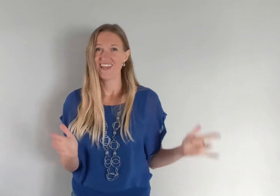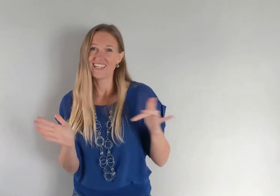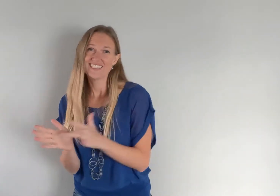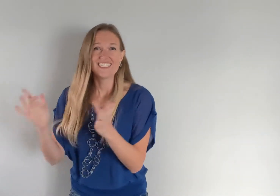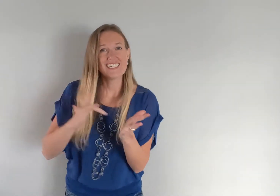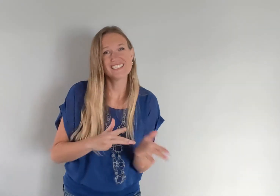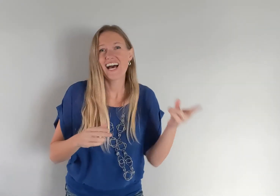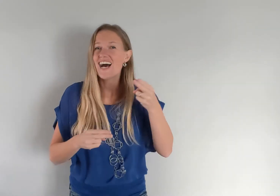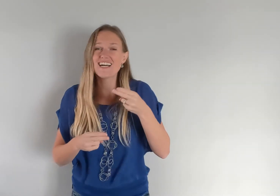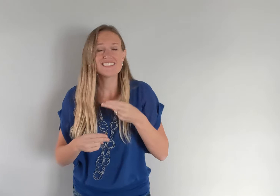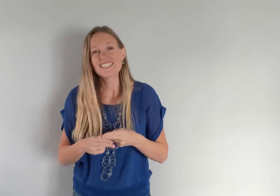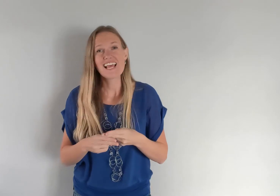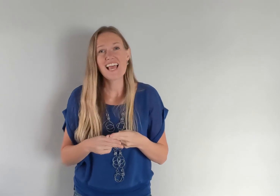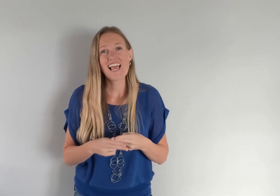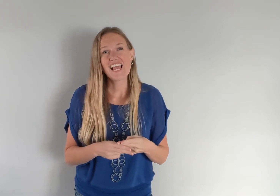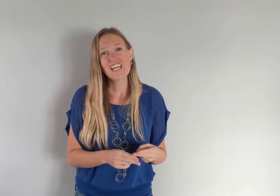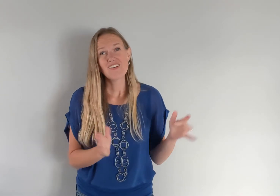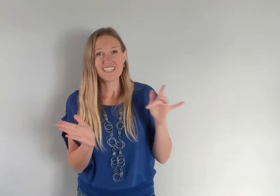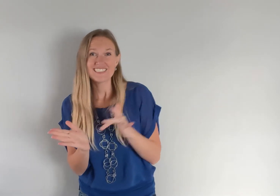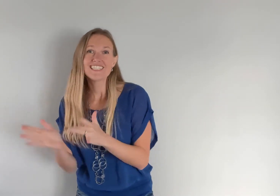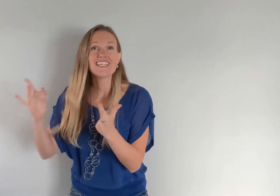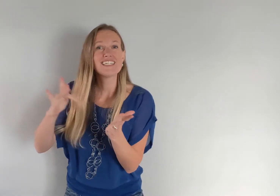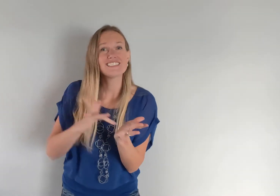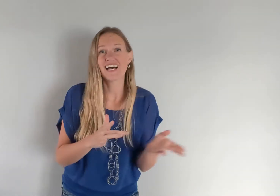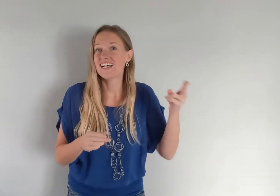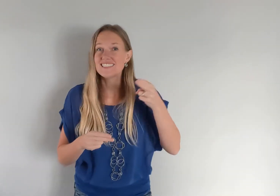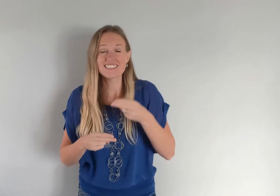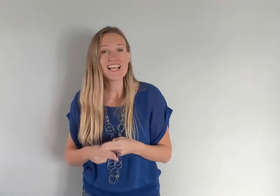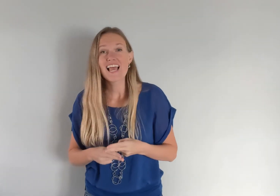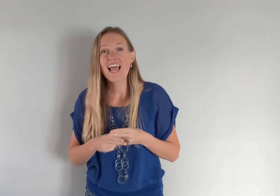In Jesus' name In Jesus' name